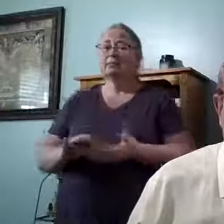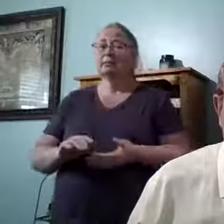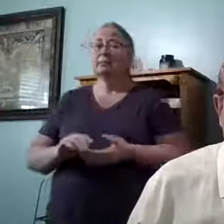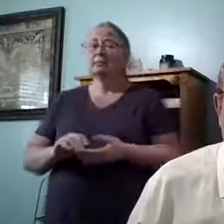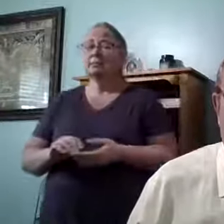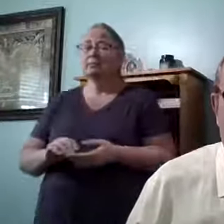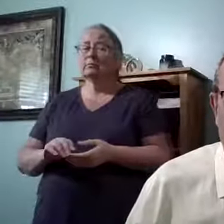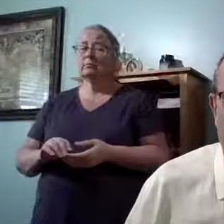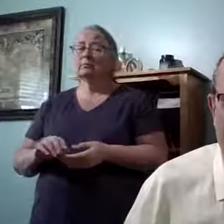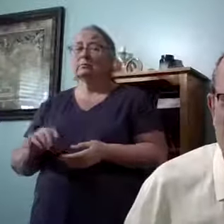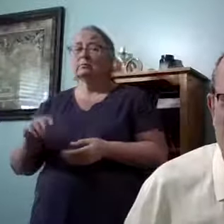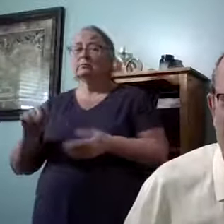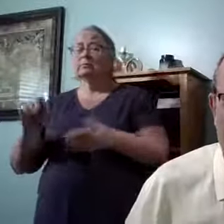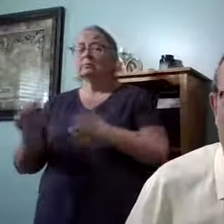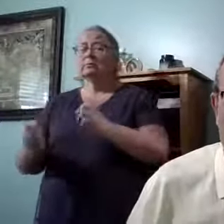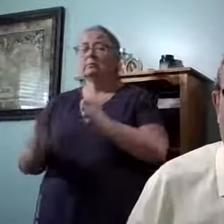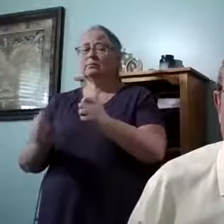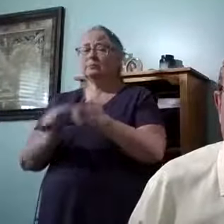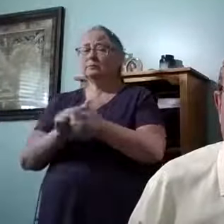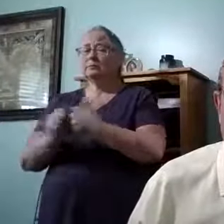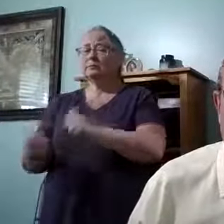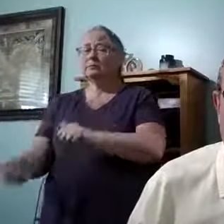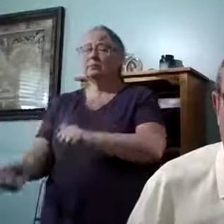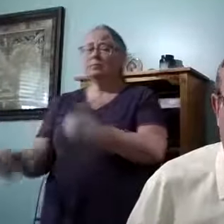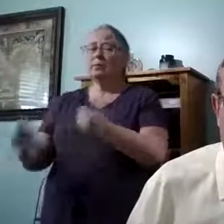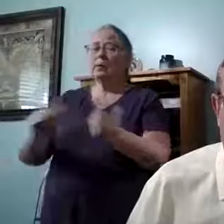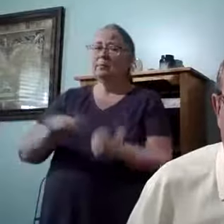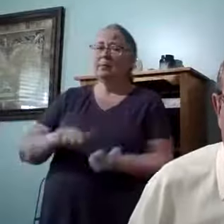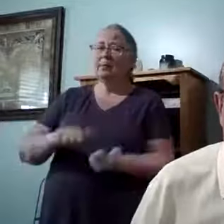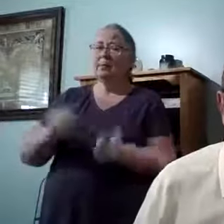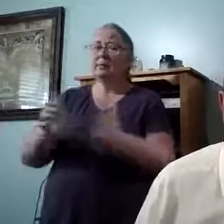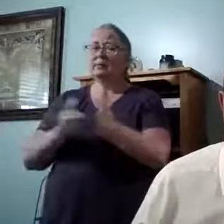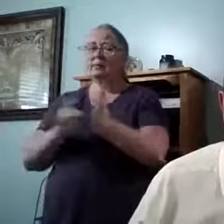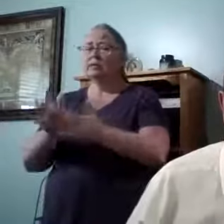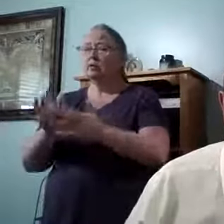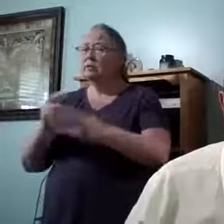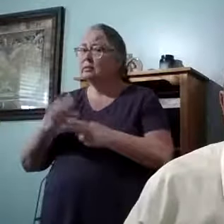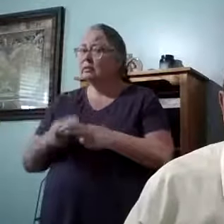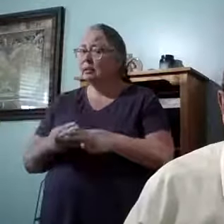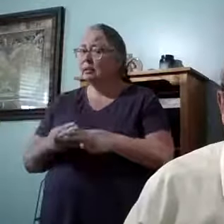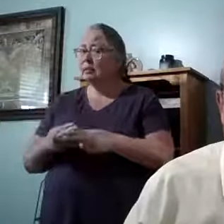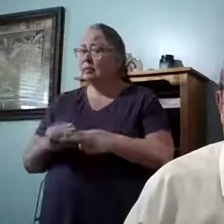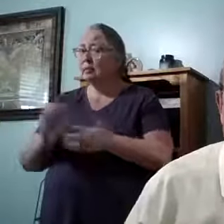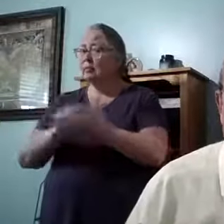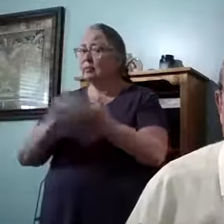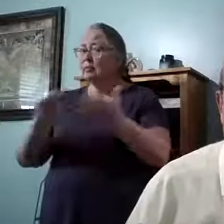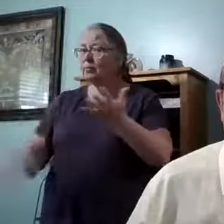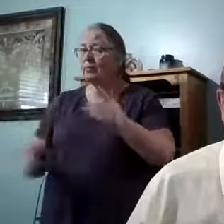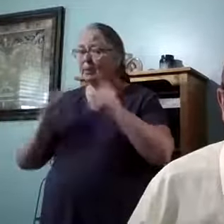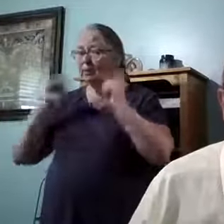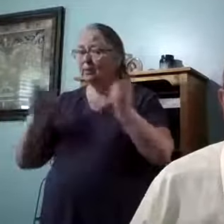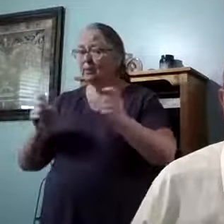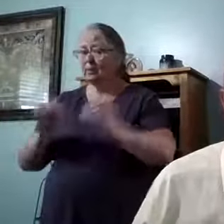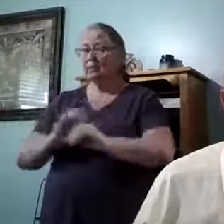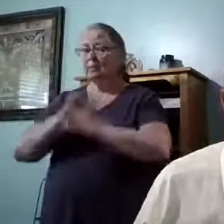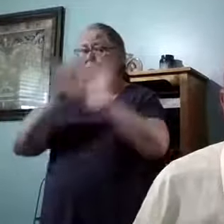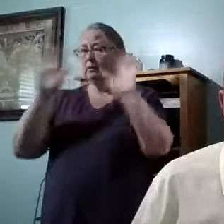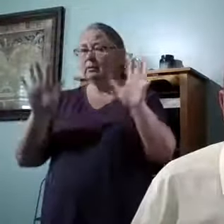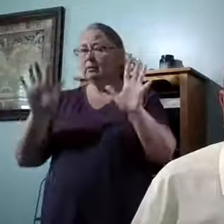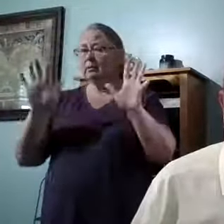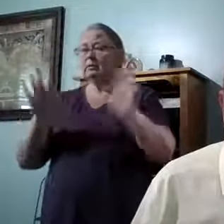and they've been washed away in water baptism in Jesus name, you can have a clean and clear conscience.